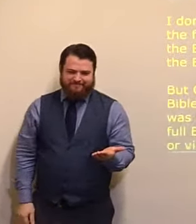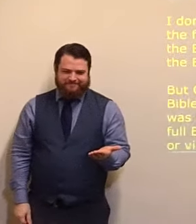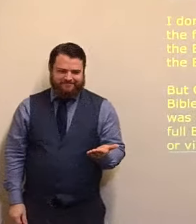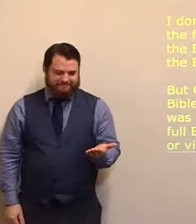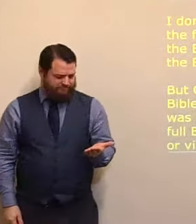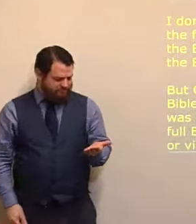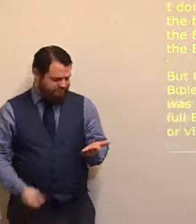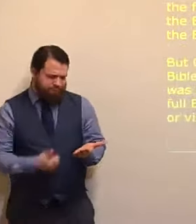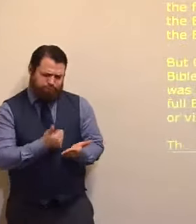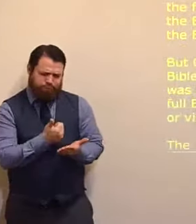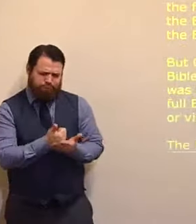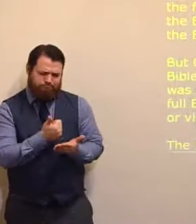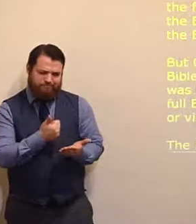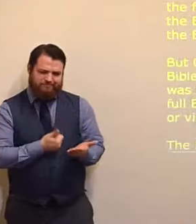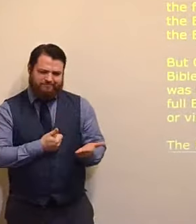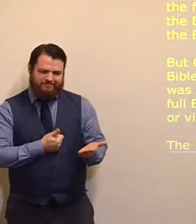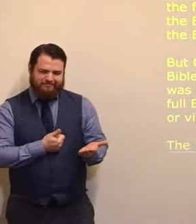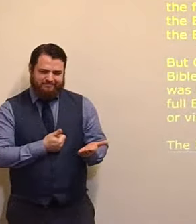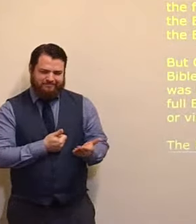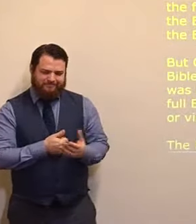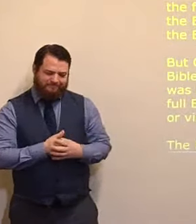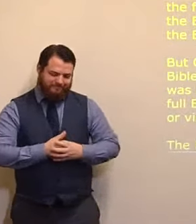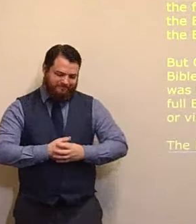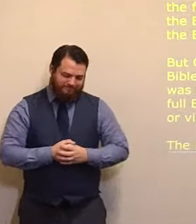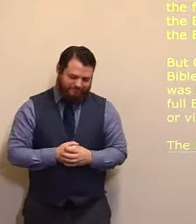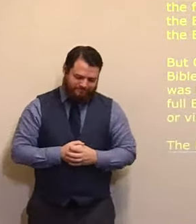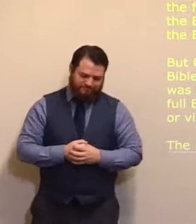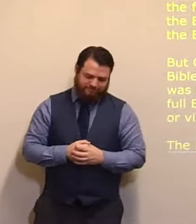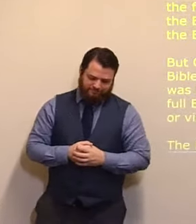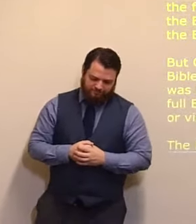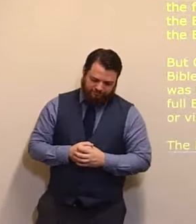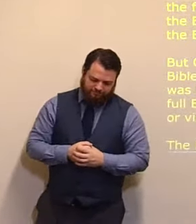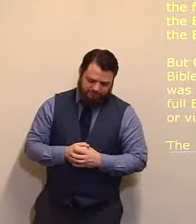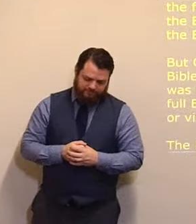is sufficient, in all things, that pertain to faith, and practice.